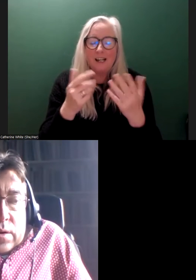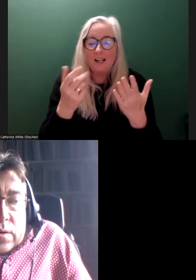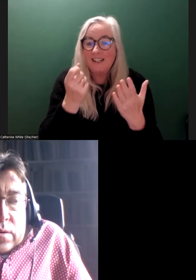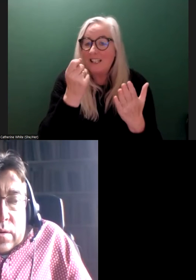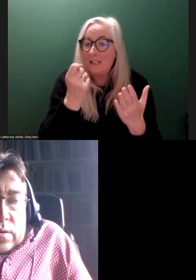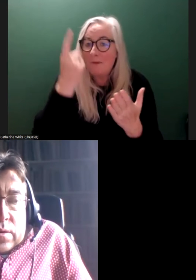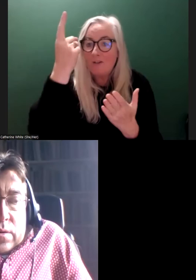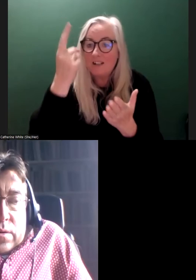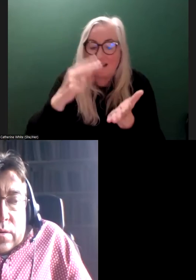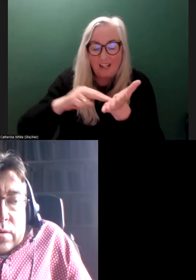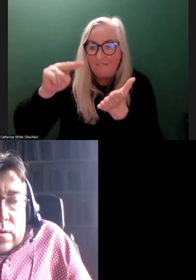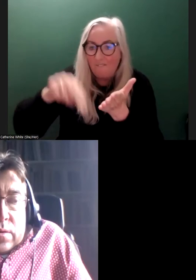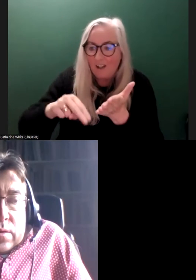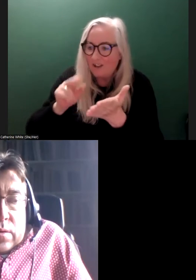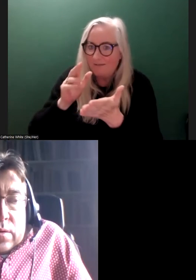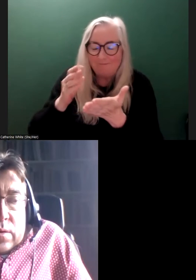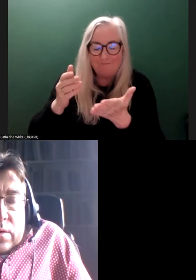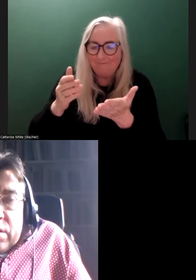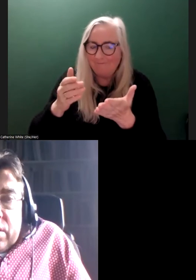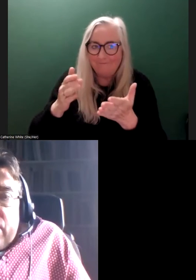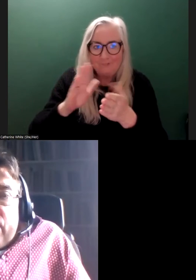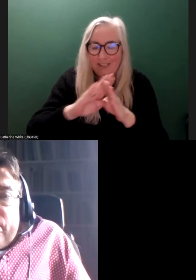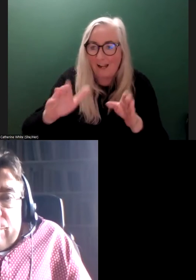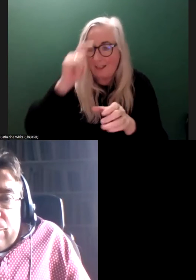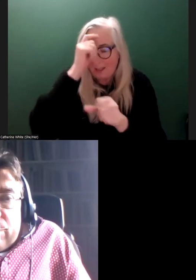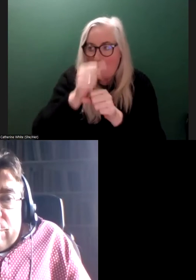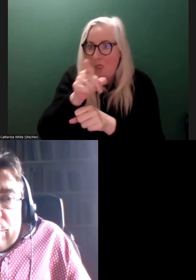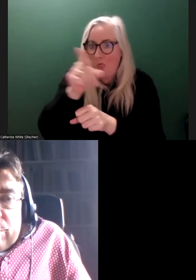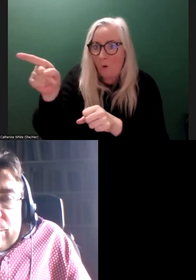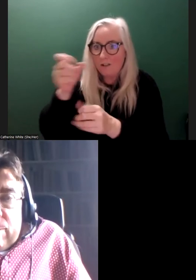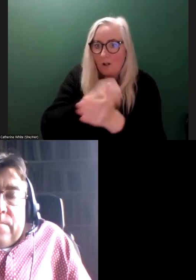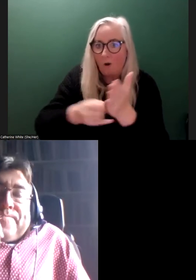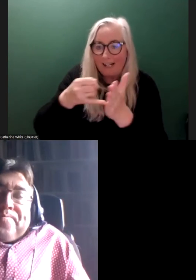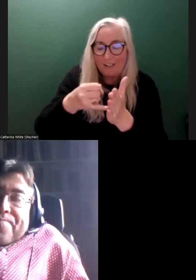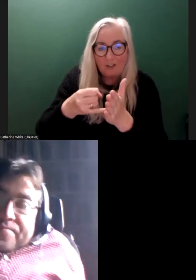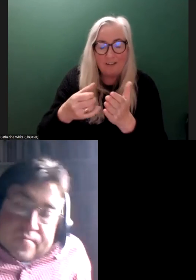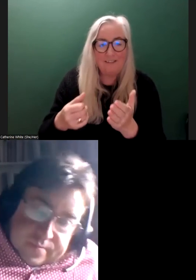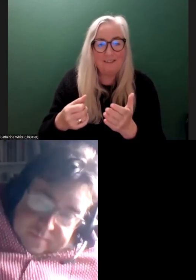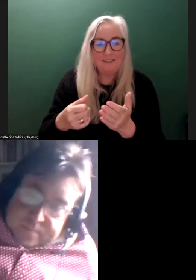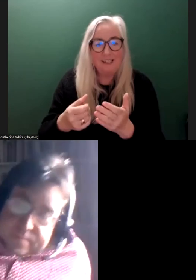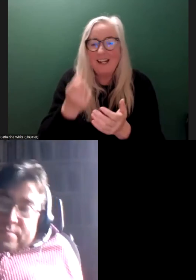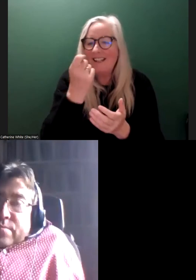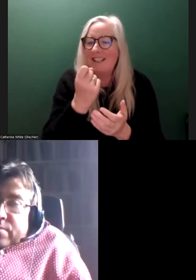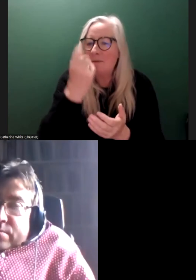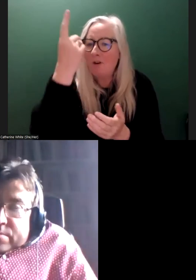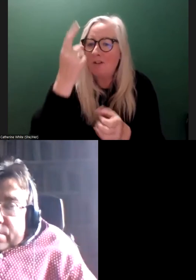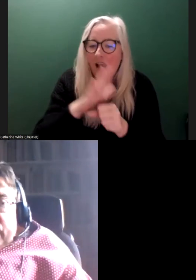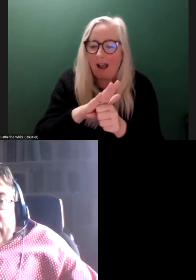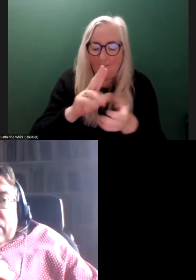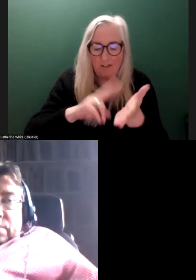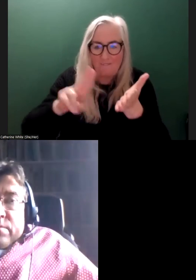of the convention of the rights of disabled people. It goes against the spirit of these organizations that are legal entities. And it goes against the spirit of,